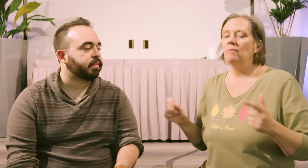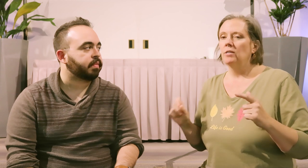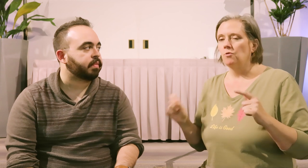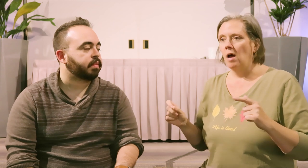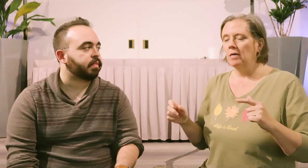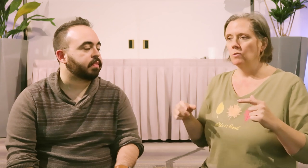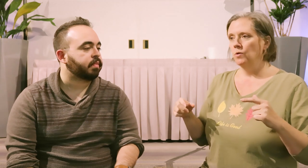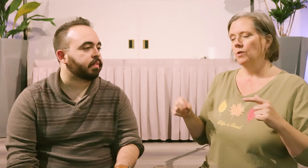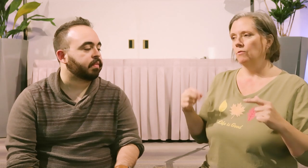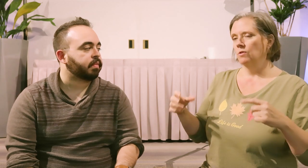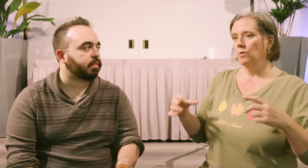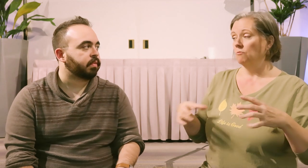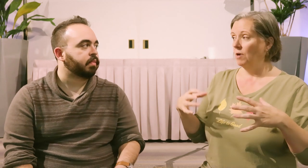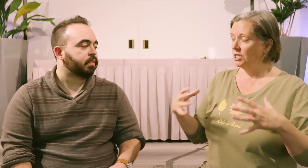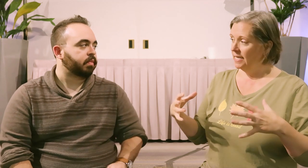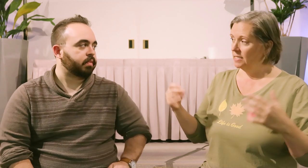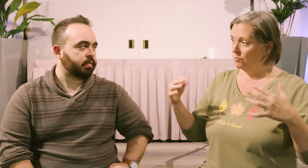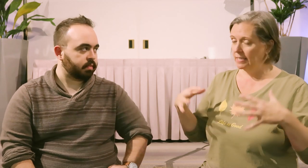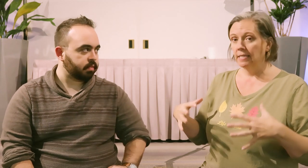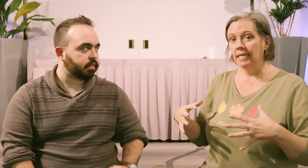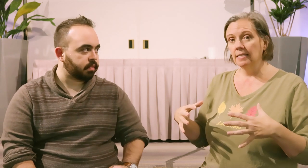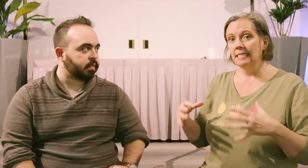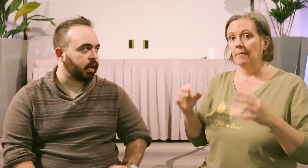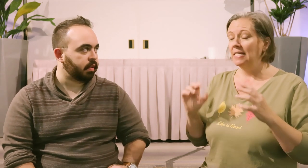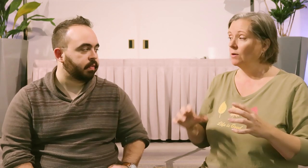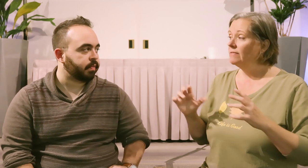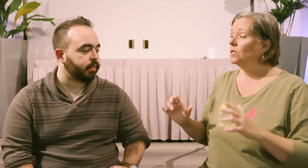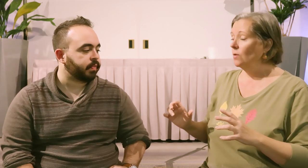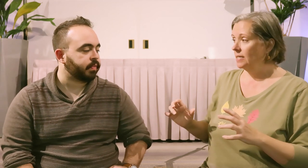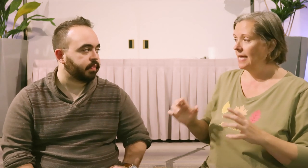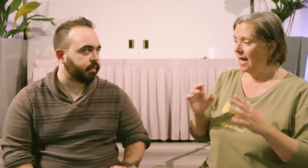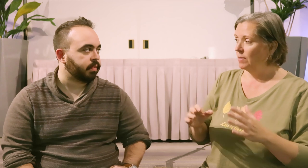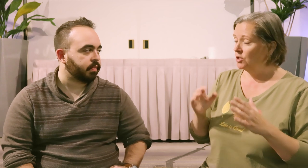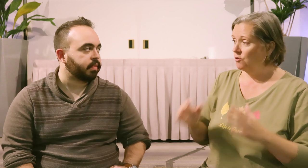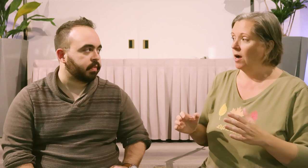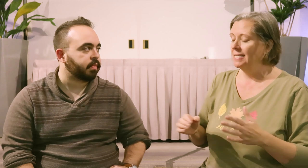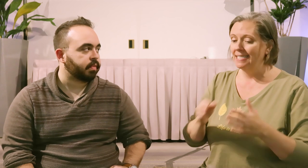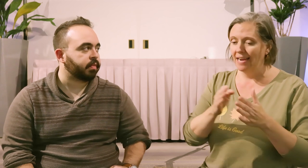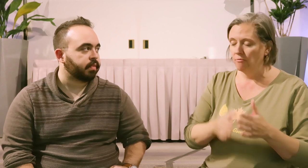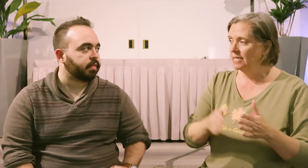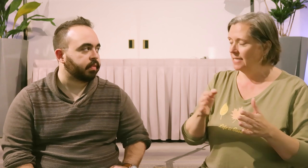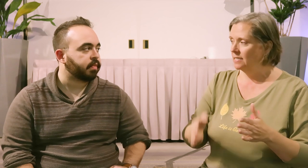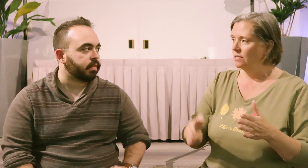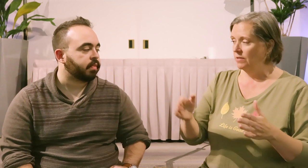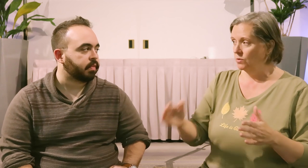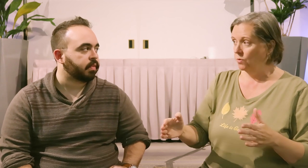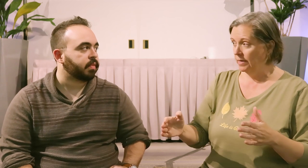who've had trauma or who go through the world rushing and suppressing things they don't even notice how much trauma is in every sentence of their story.